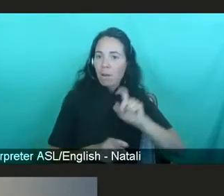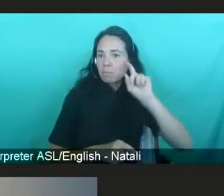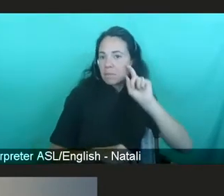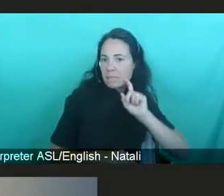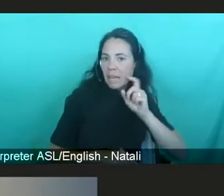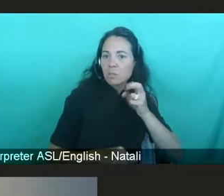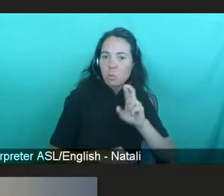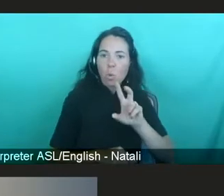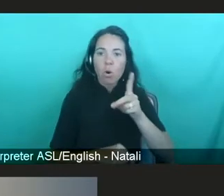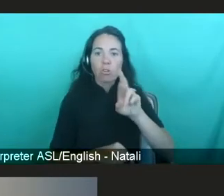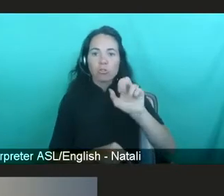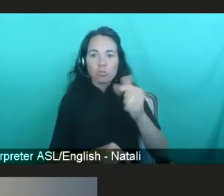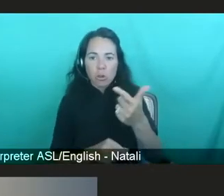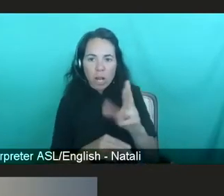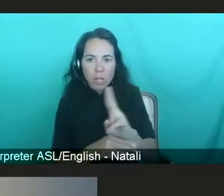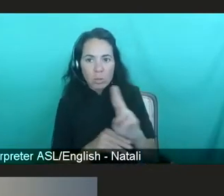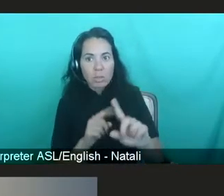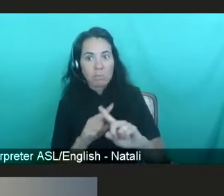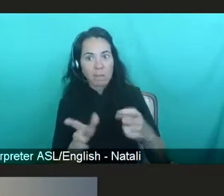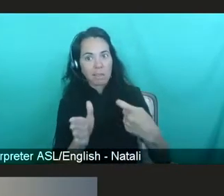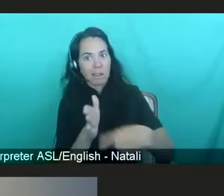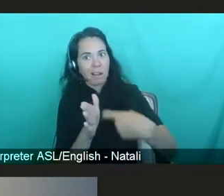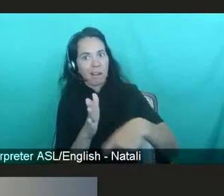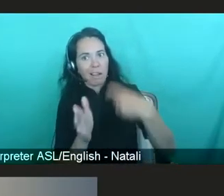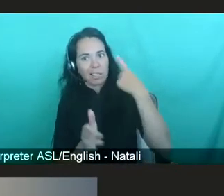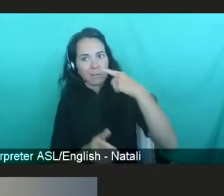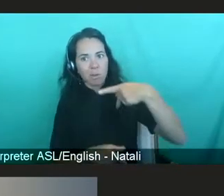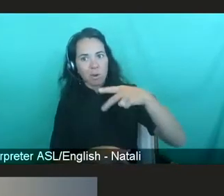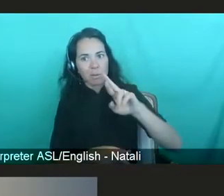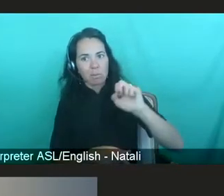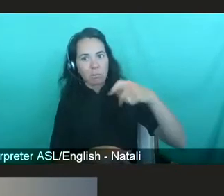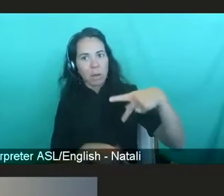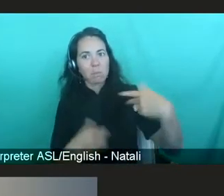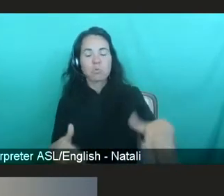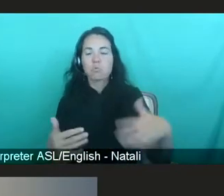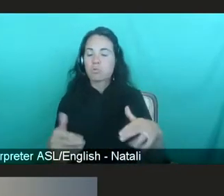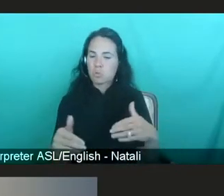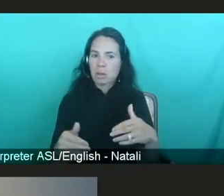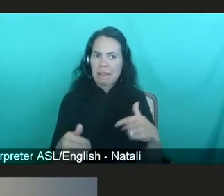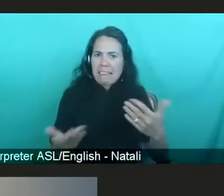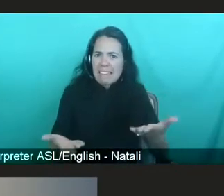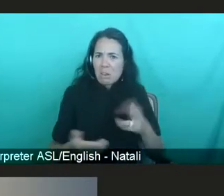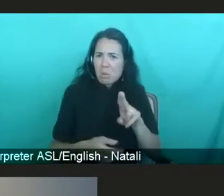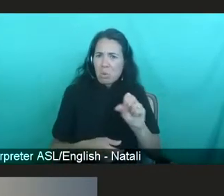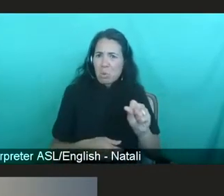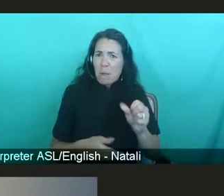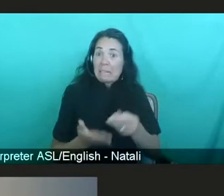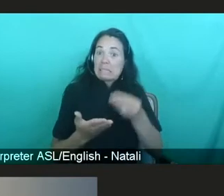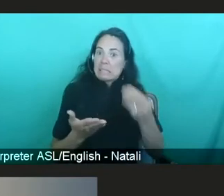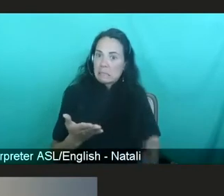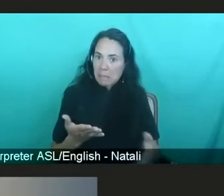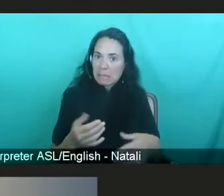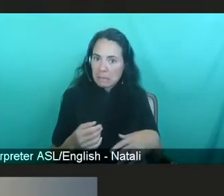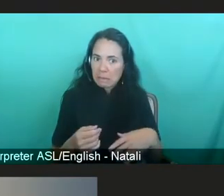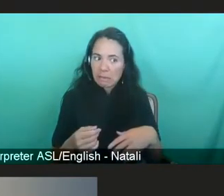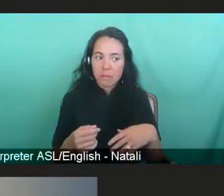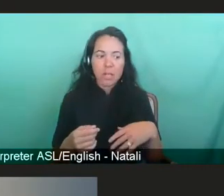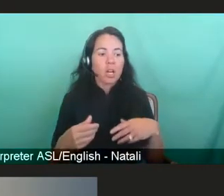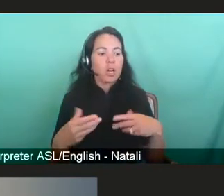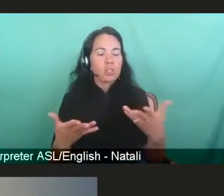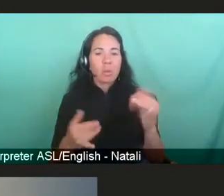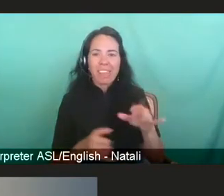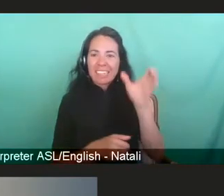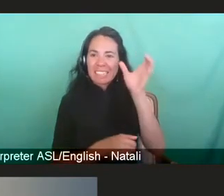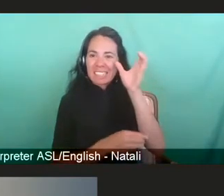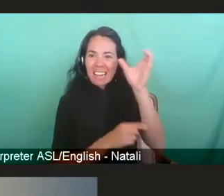cost of PrEP is an important concern, even in the United States. These are expensive drugs. And so, therefore, the idea of a